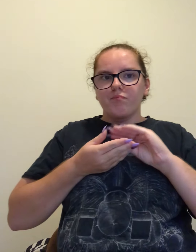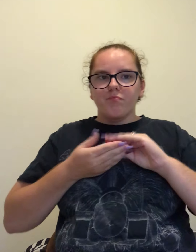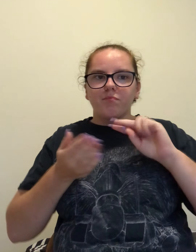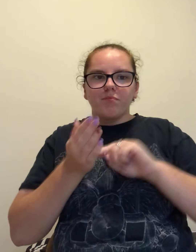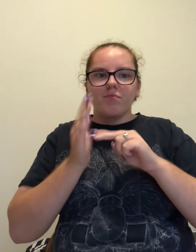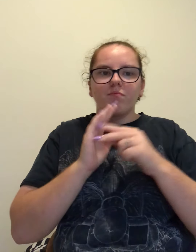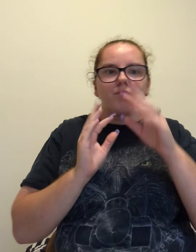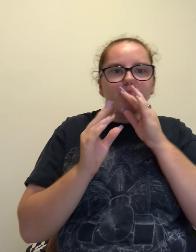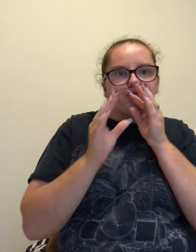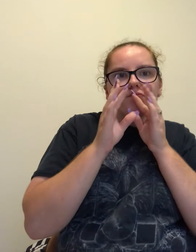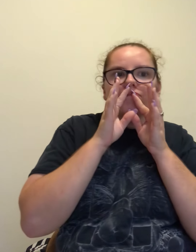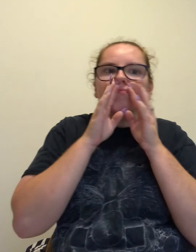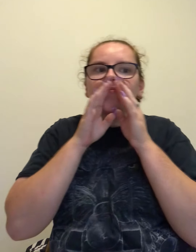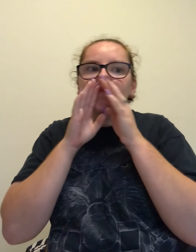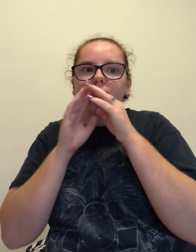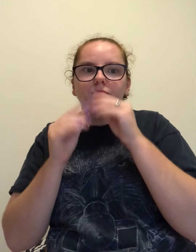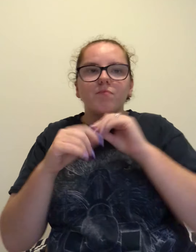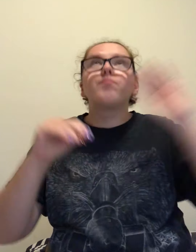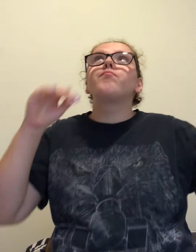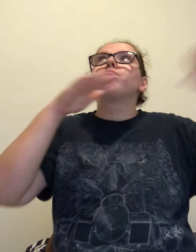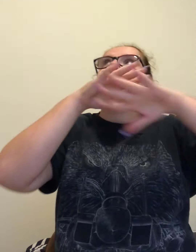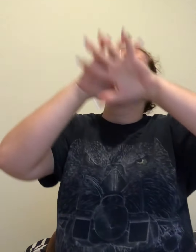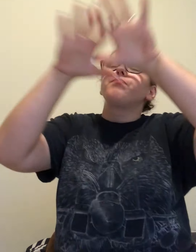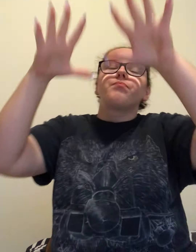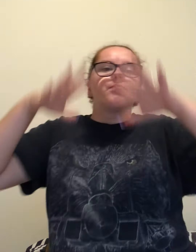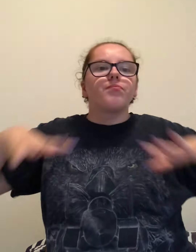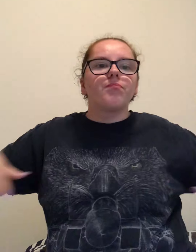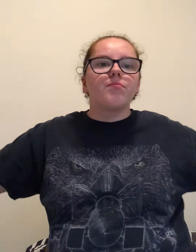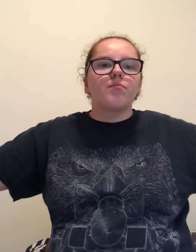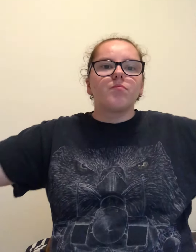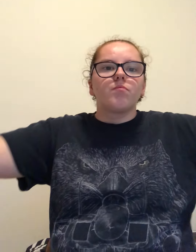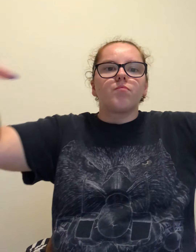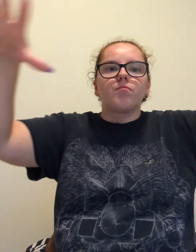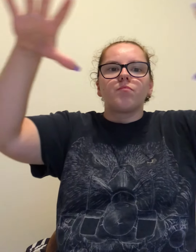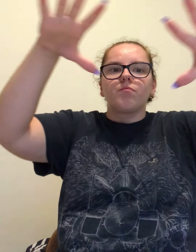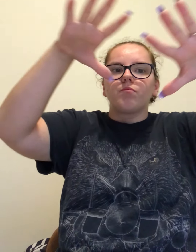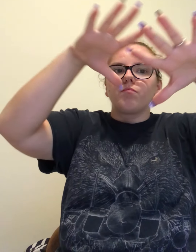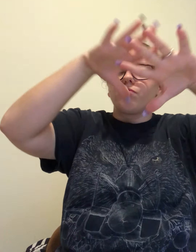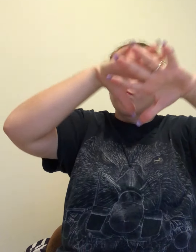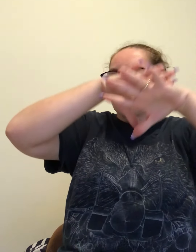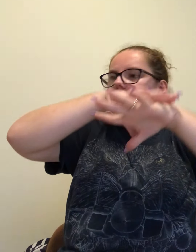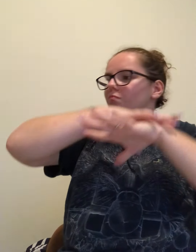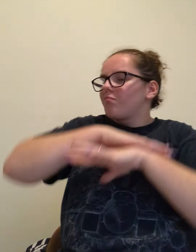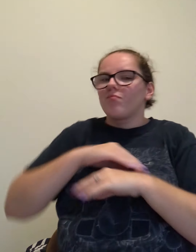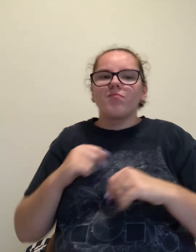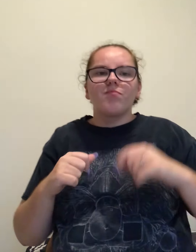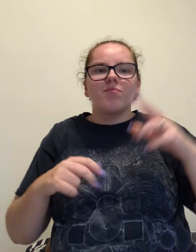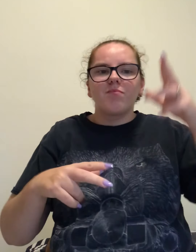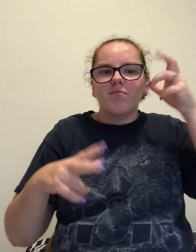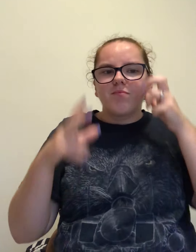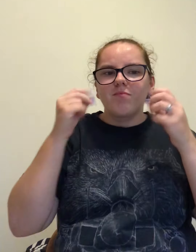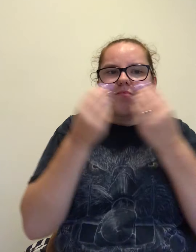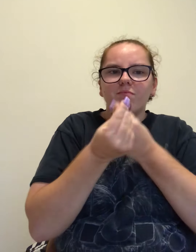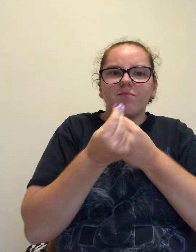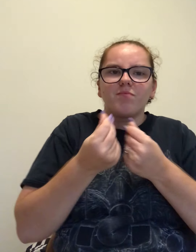whispers in an empty hall You see yourself fading Too